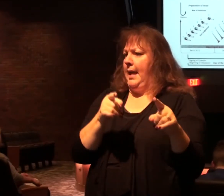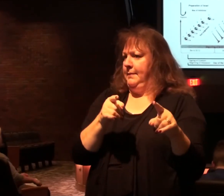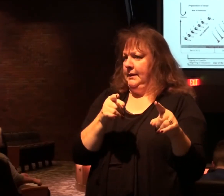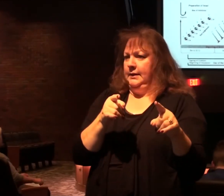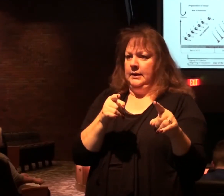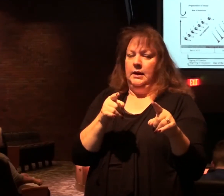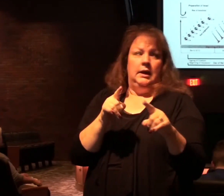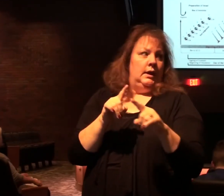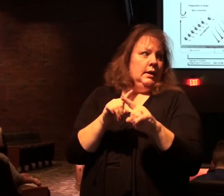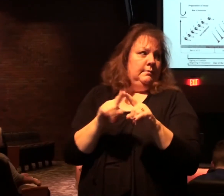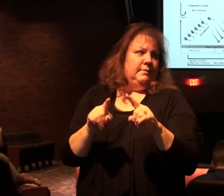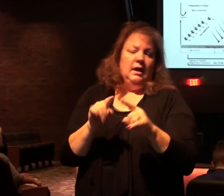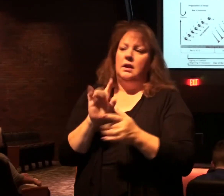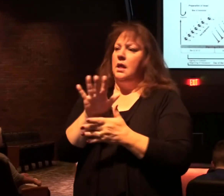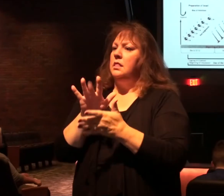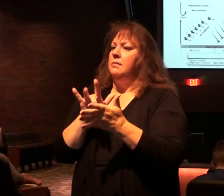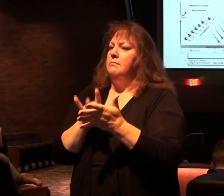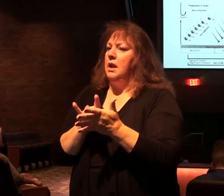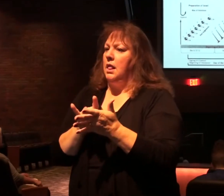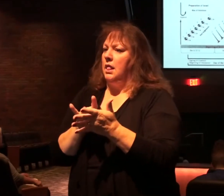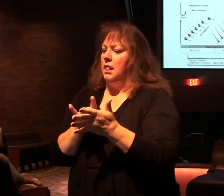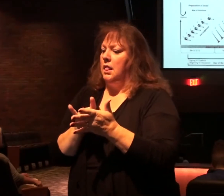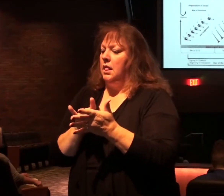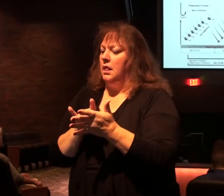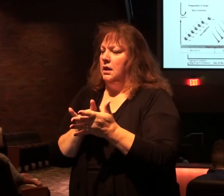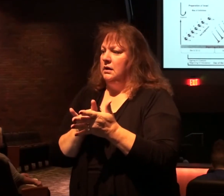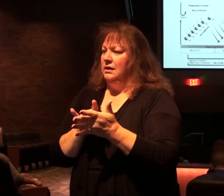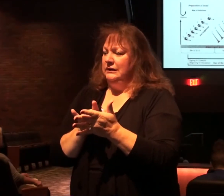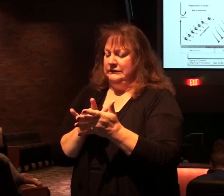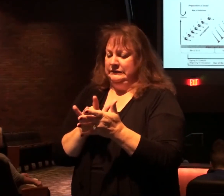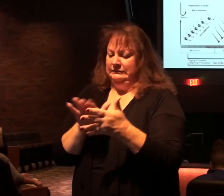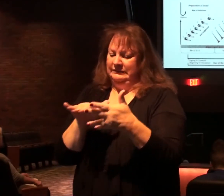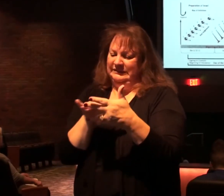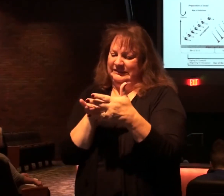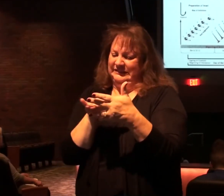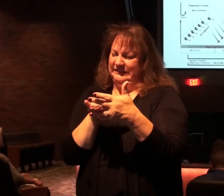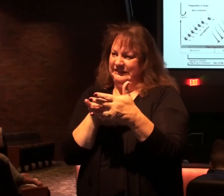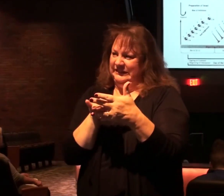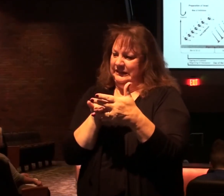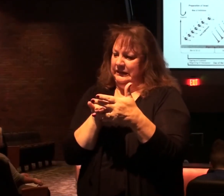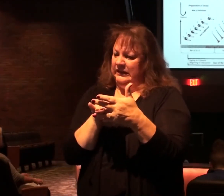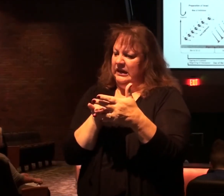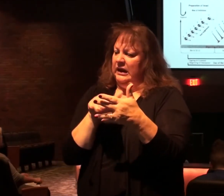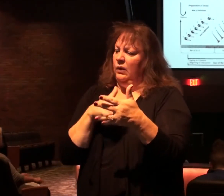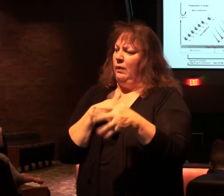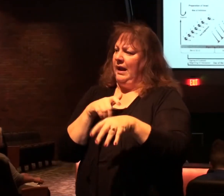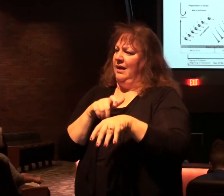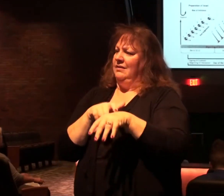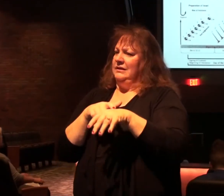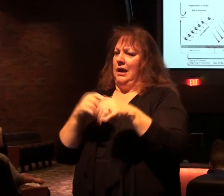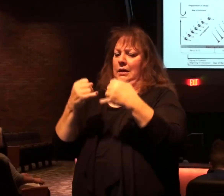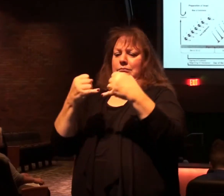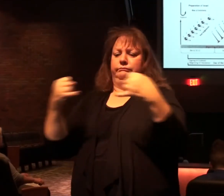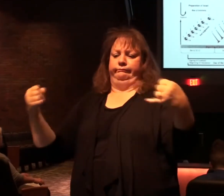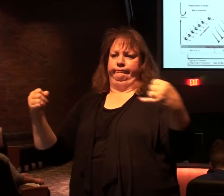But we're about the middle of that seven years. We know because we have some timelines.